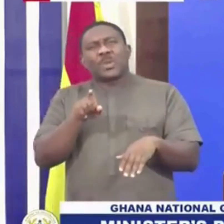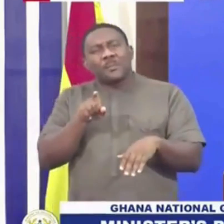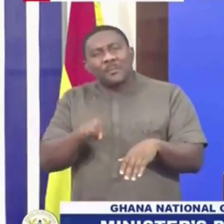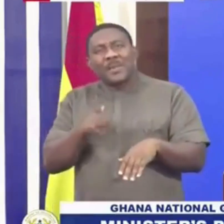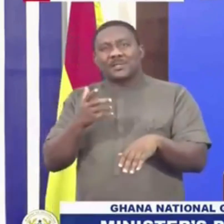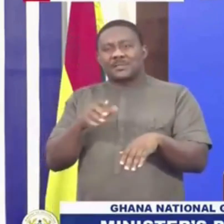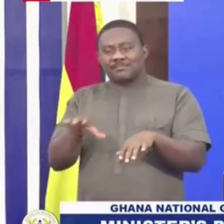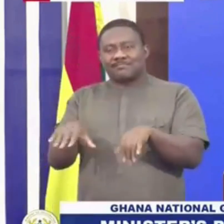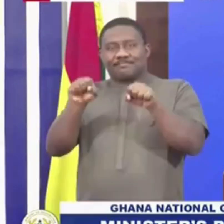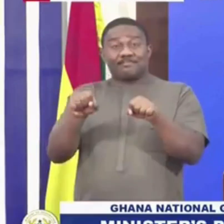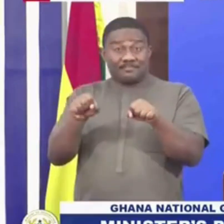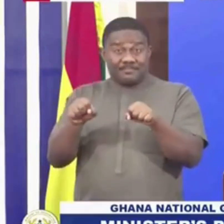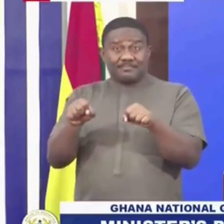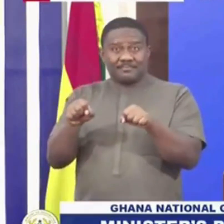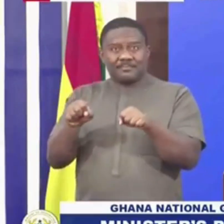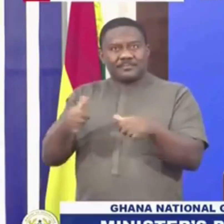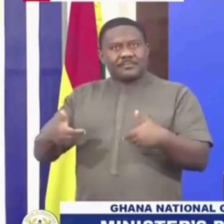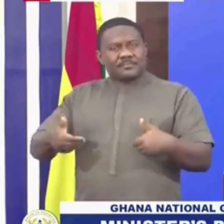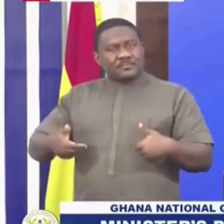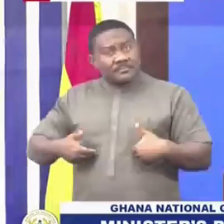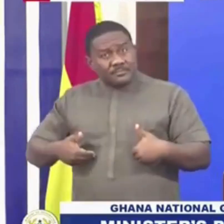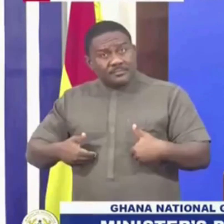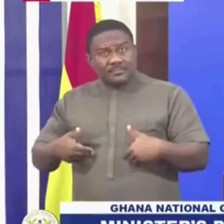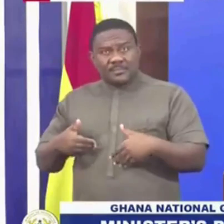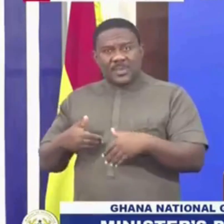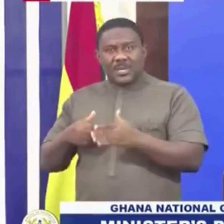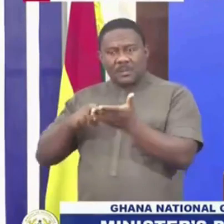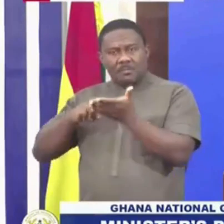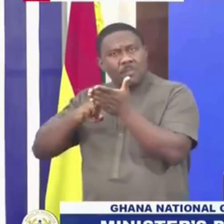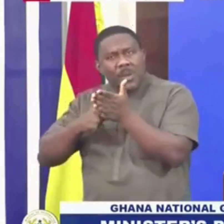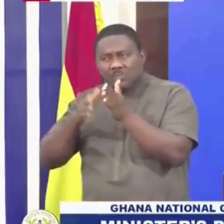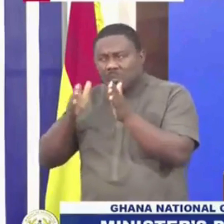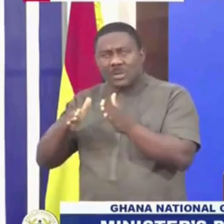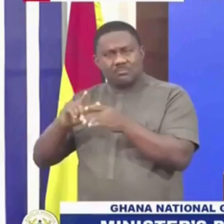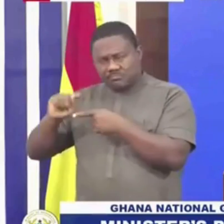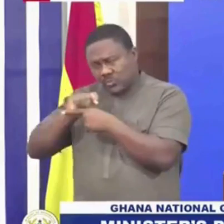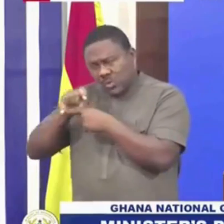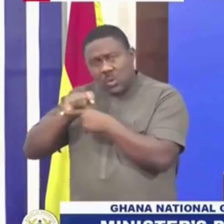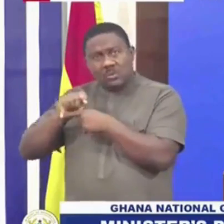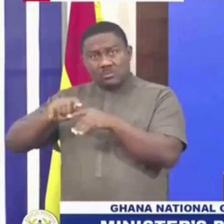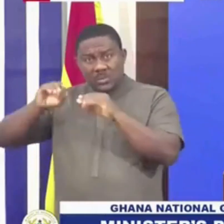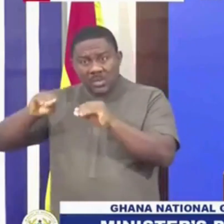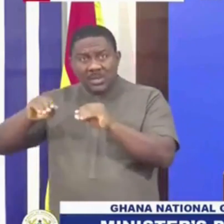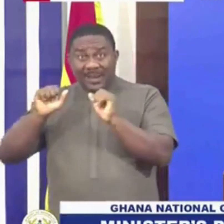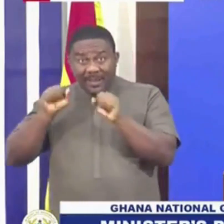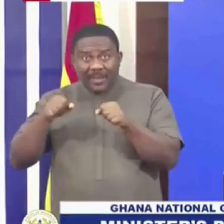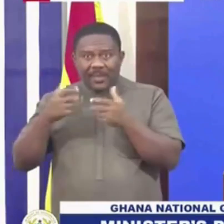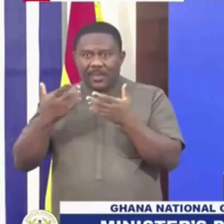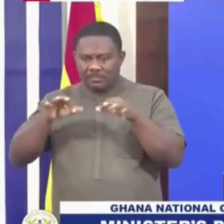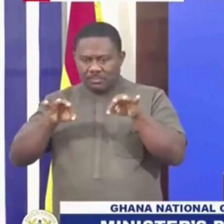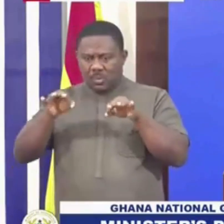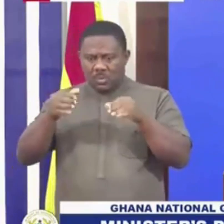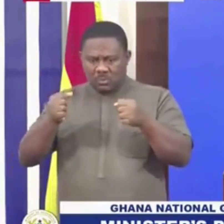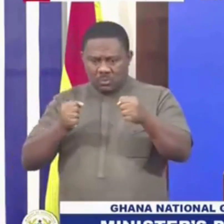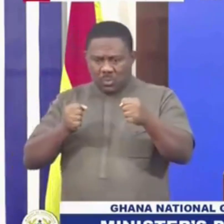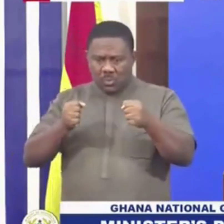take our own young engineers, men and women, and train them to operate our infrastructure,